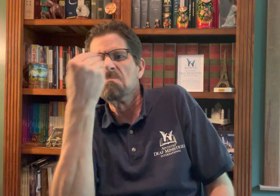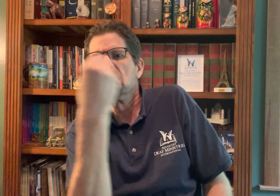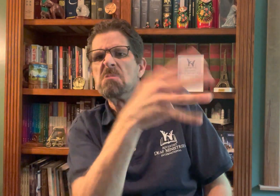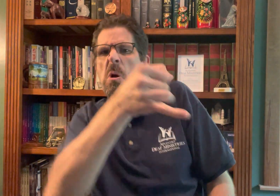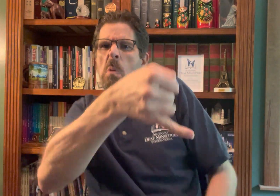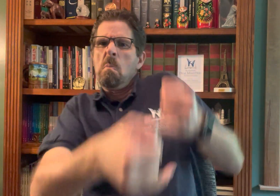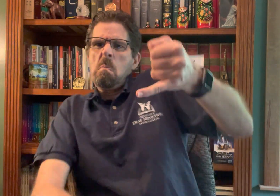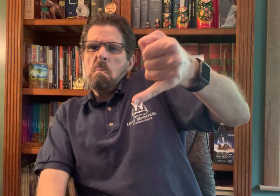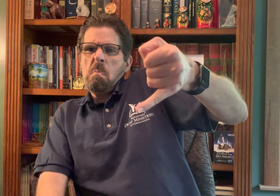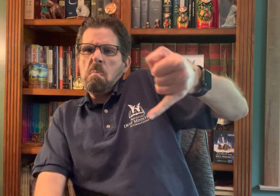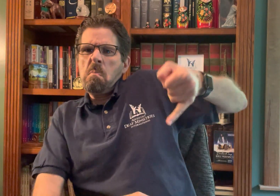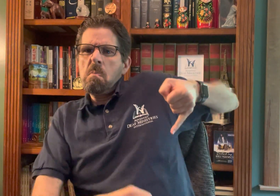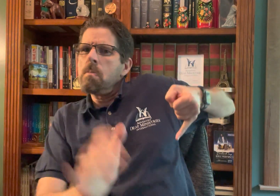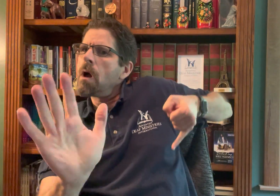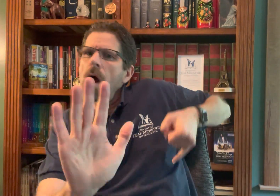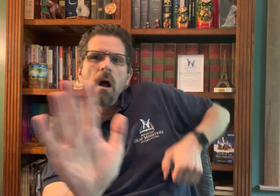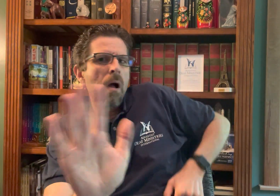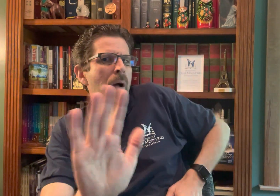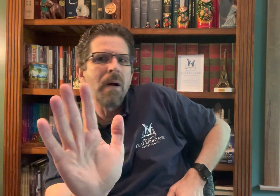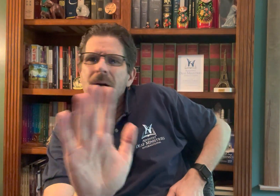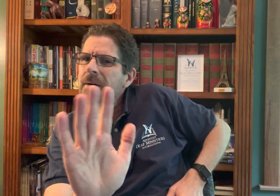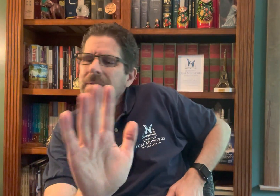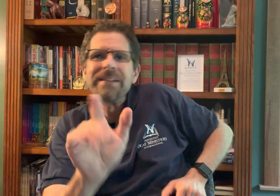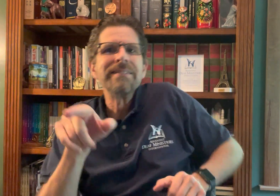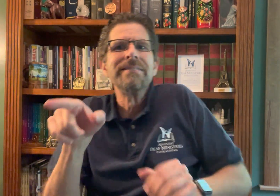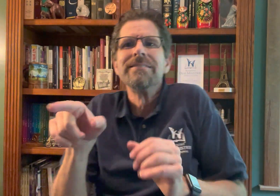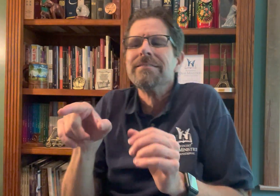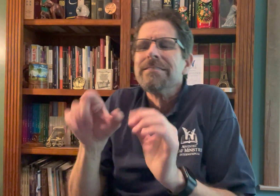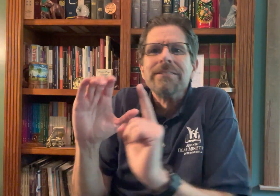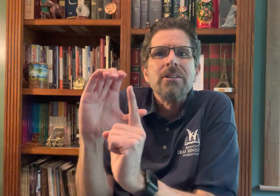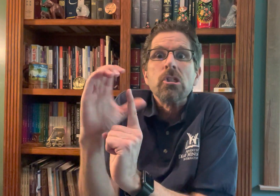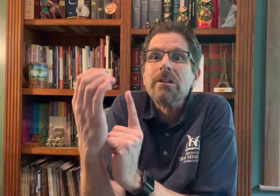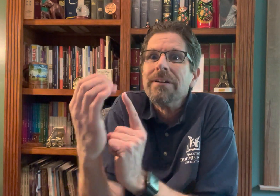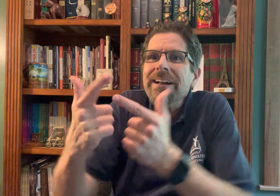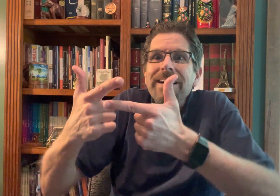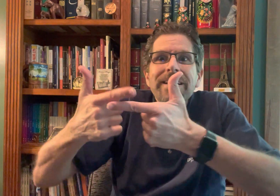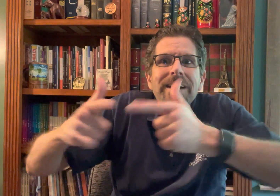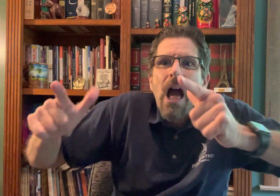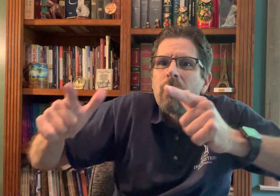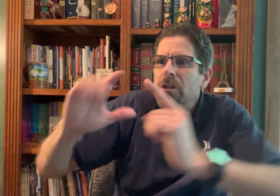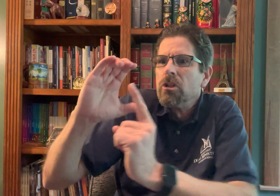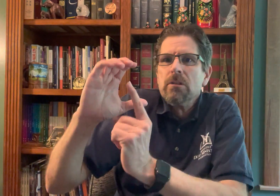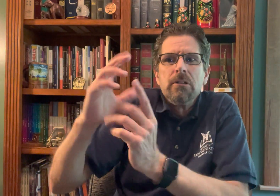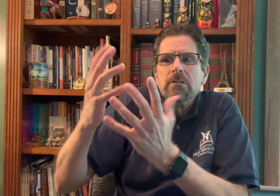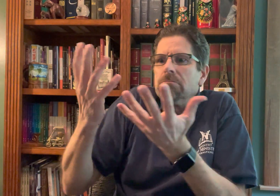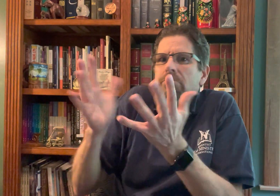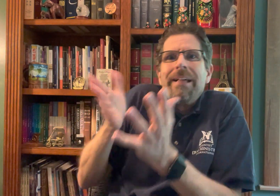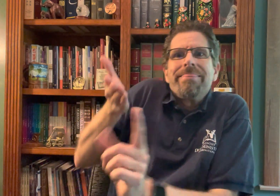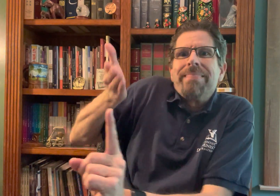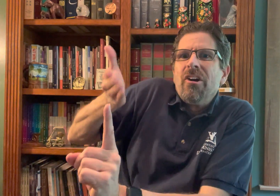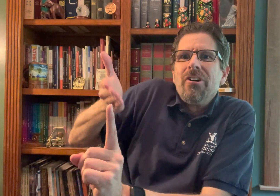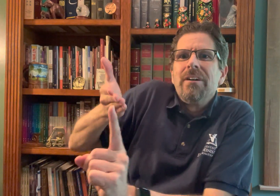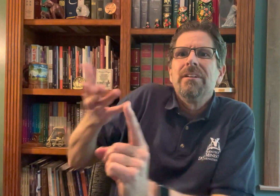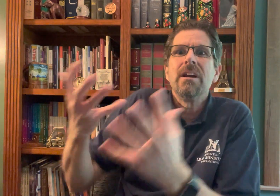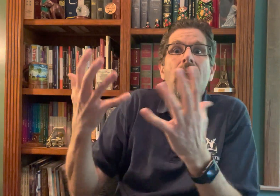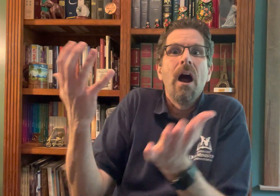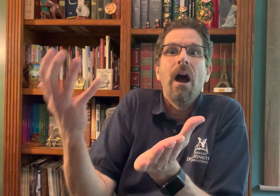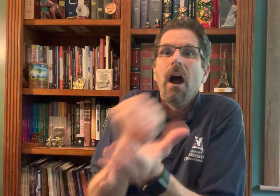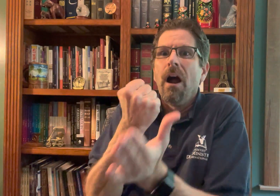time together as a culture group. And because they share the same language and